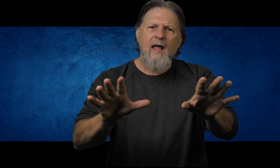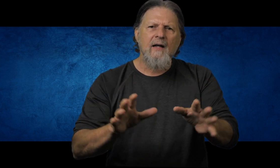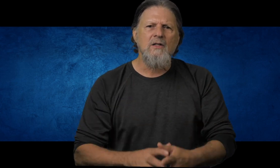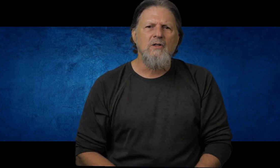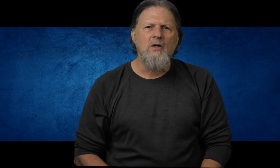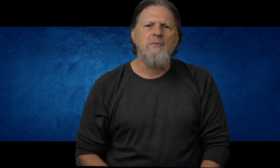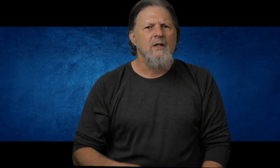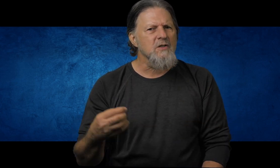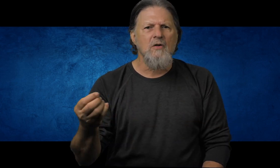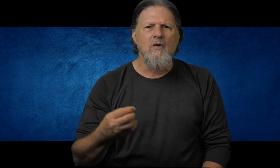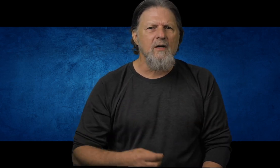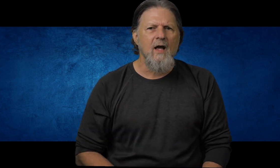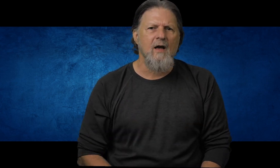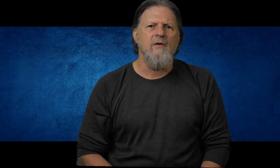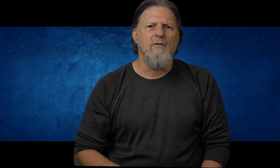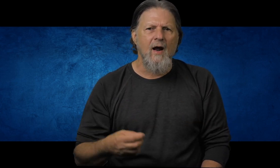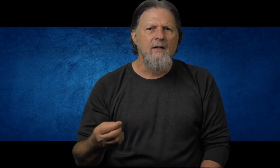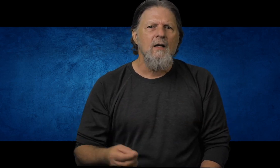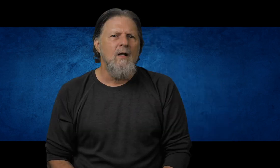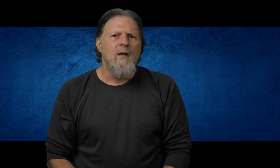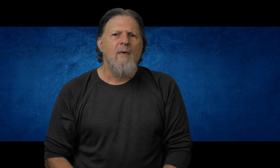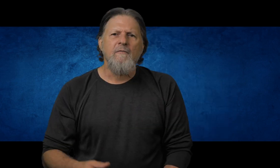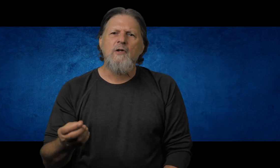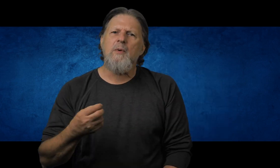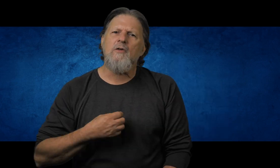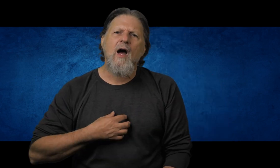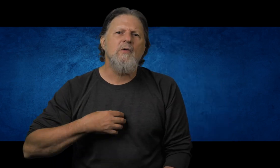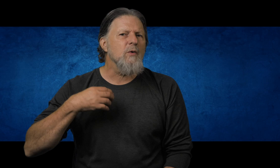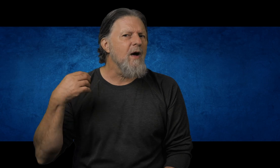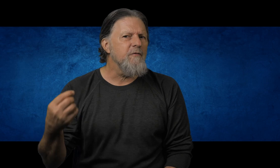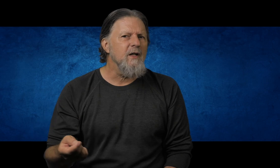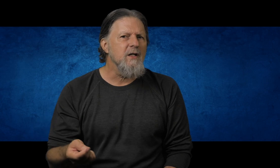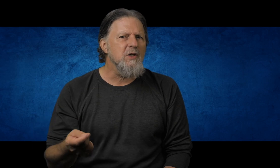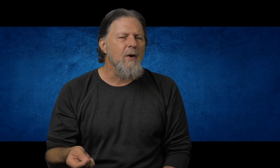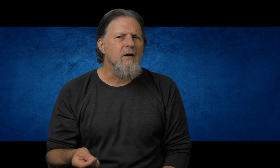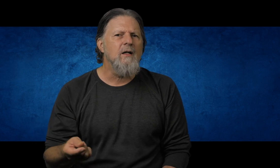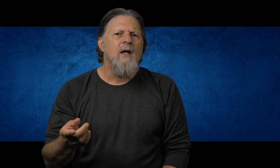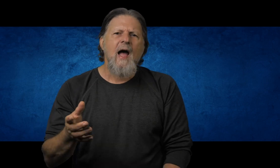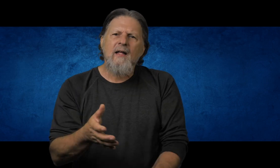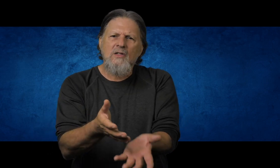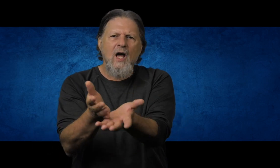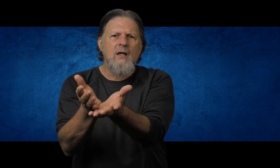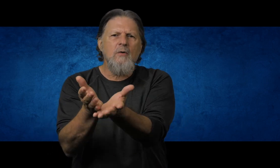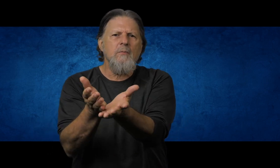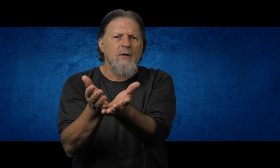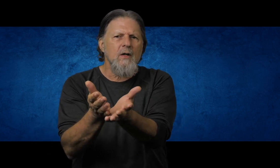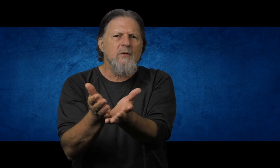lack this assurance, but they're still going to heaven, right? My first big trial was when my feelings departed. I had this honeymoon period with